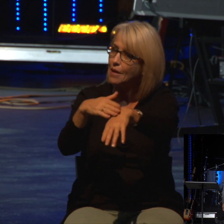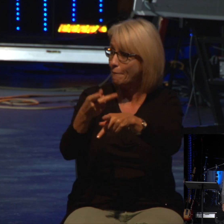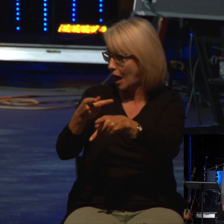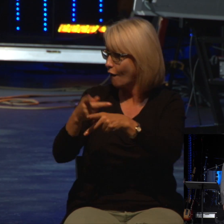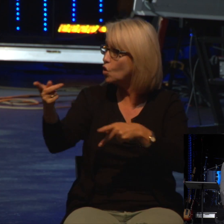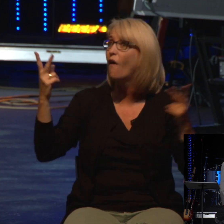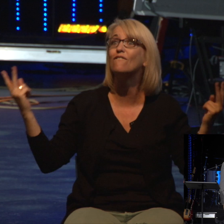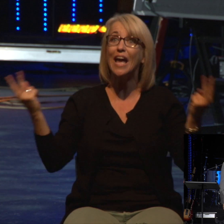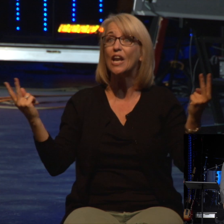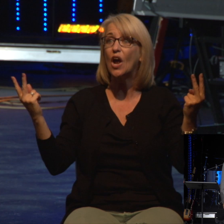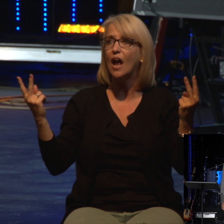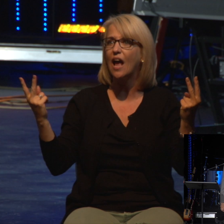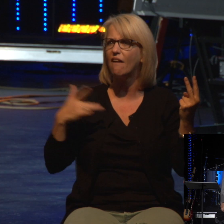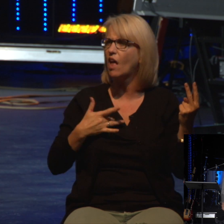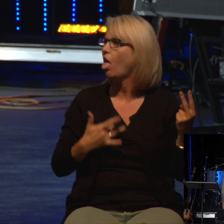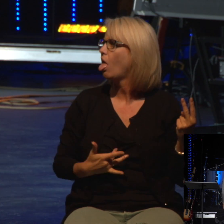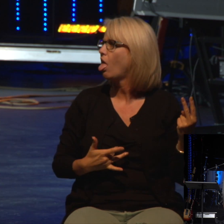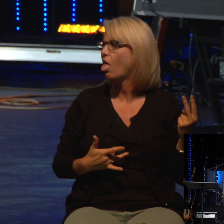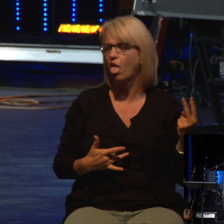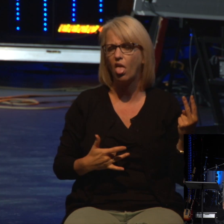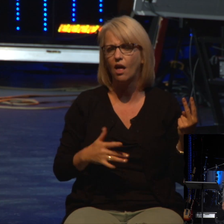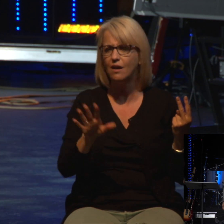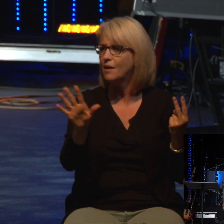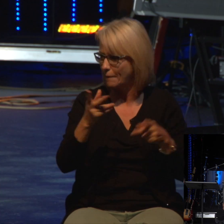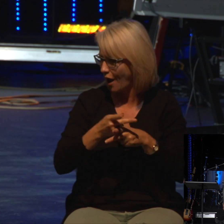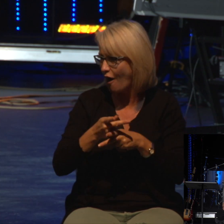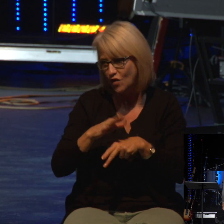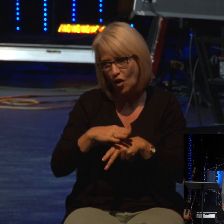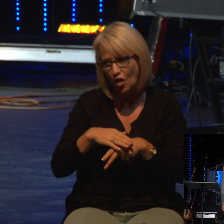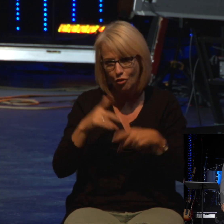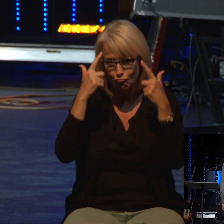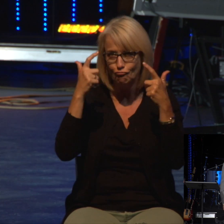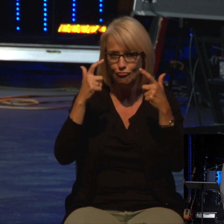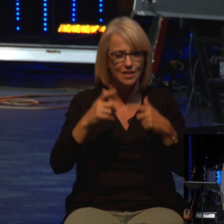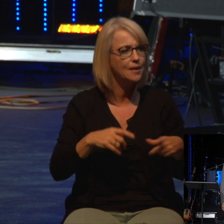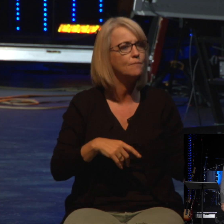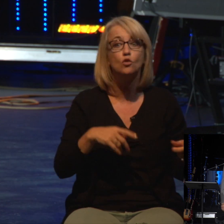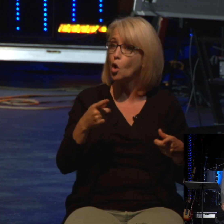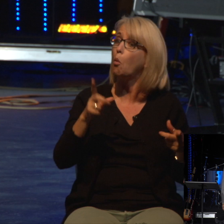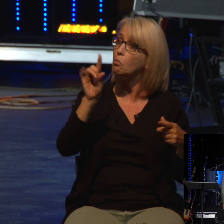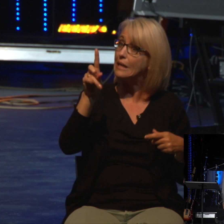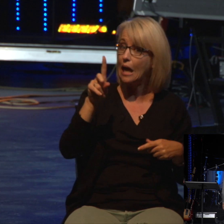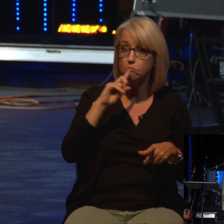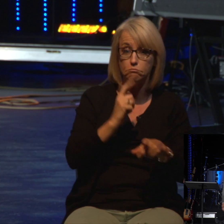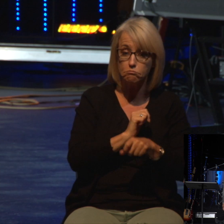up to battle against AI, two or three thousand men. The men of AI came out. There weren't that many of them.